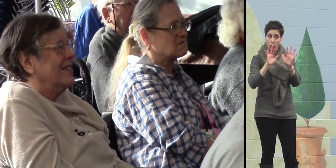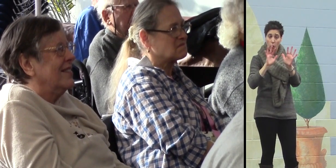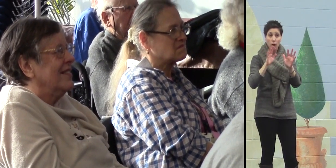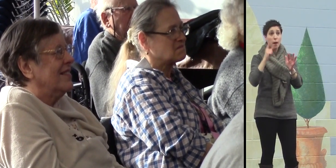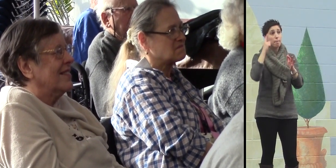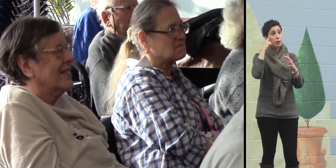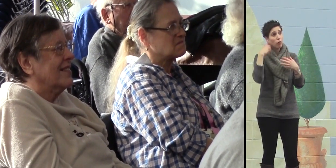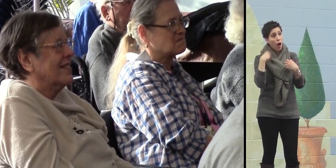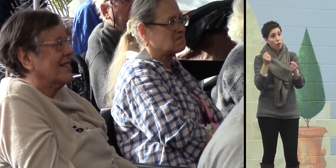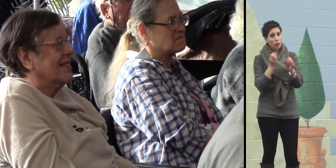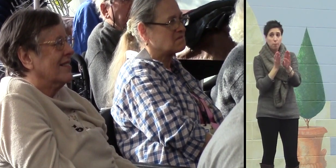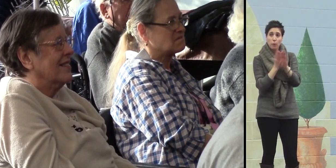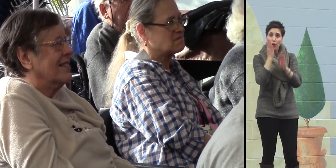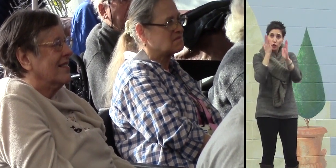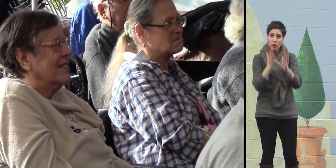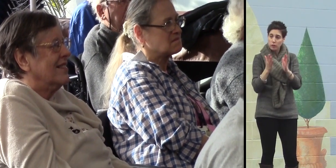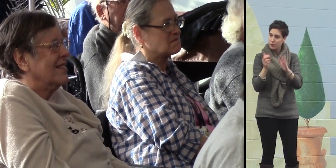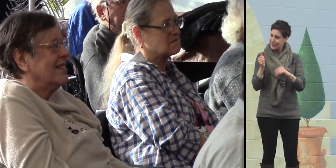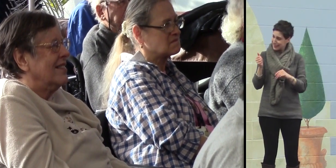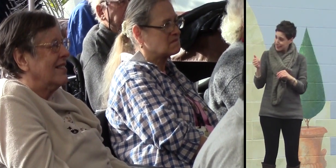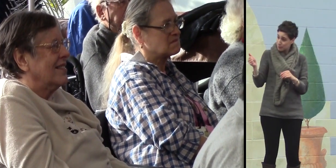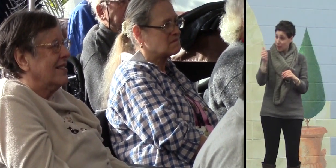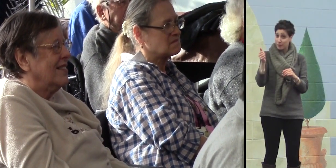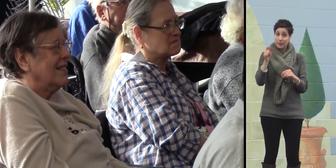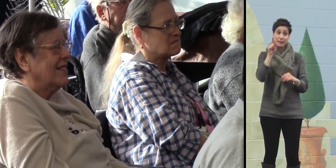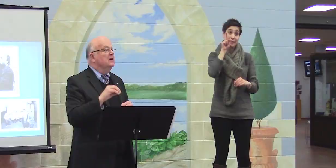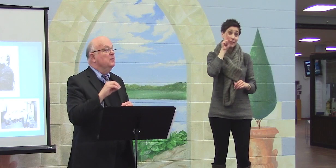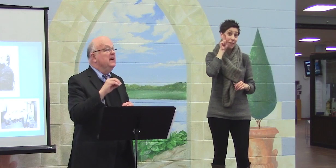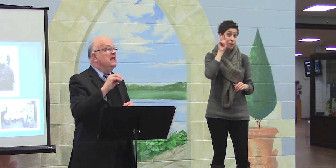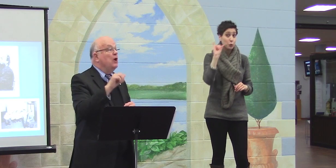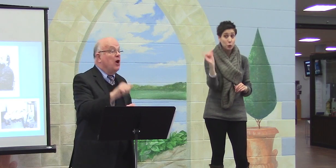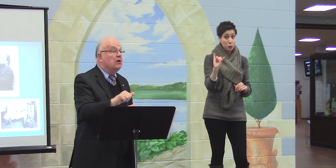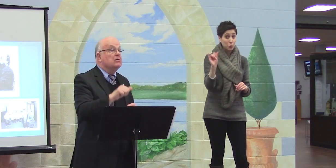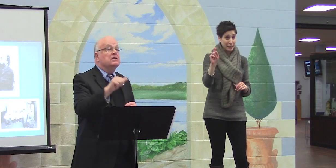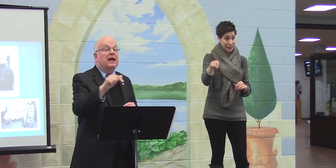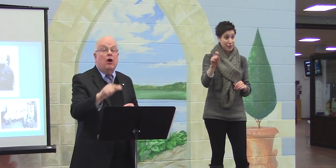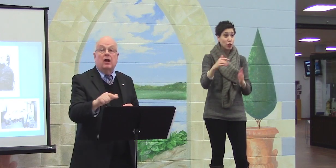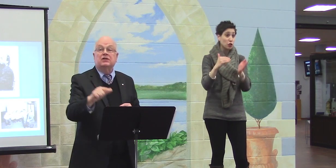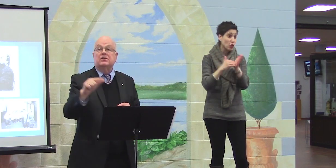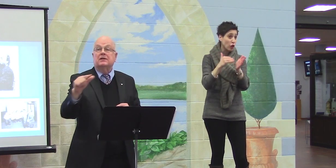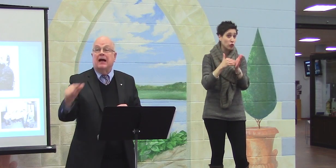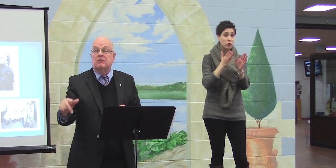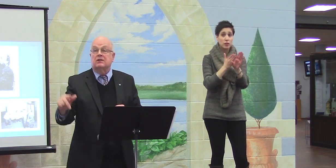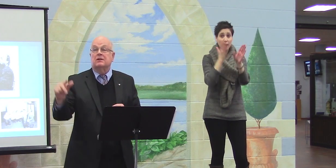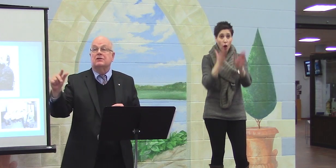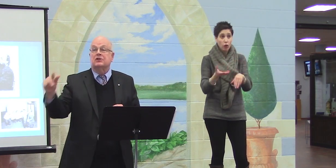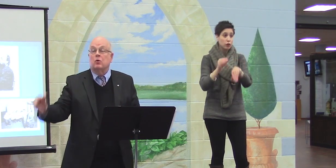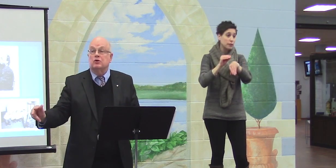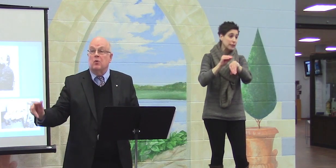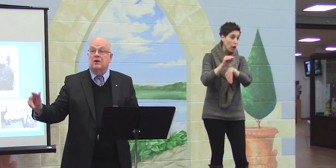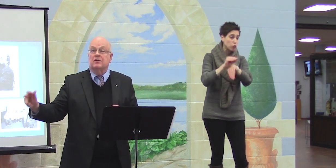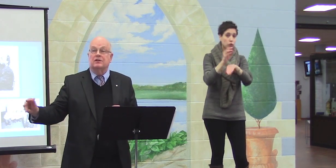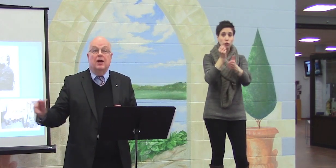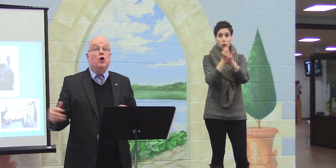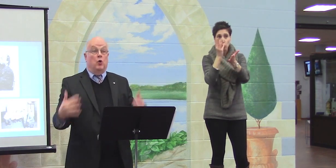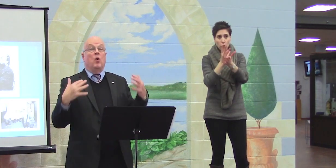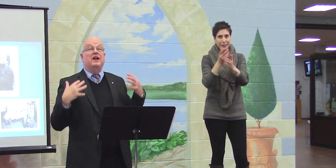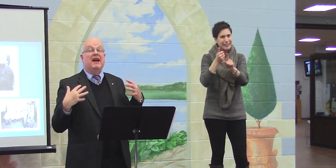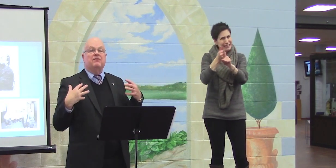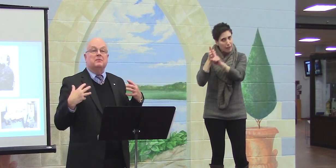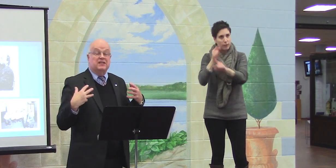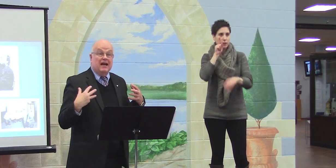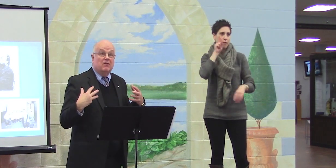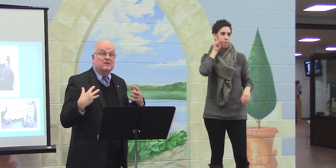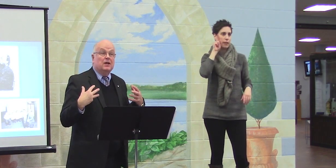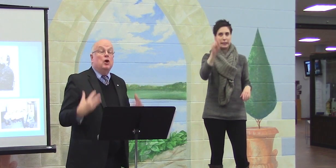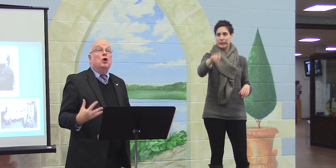professionals who are themselves deaf. We need doctors, psychologists, counselors, social workers who